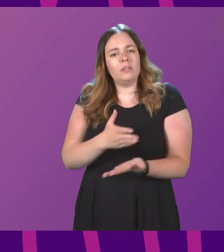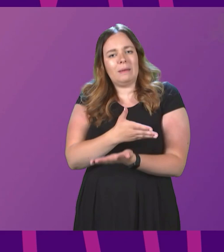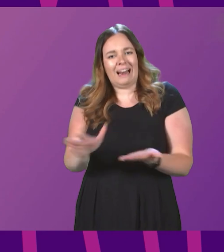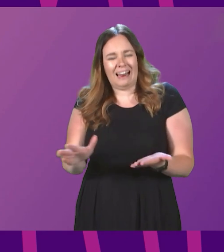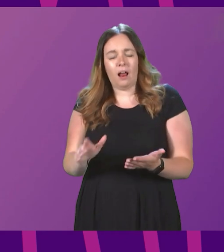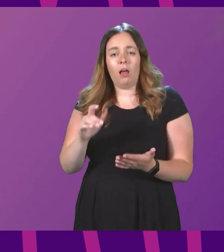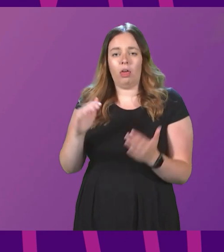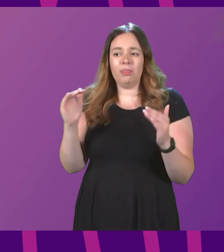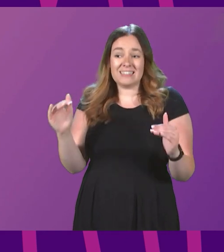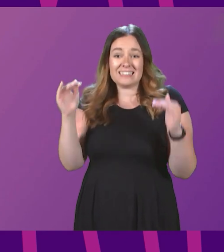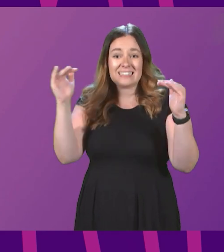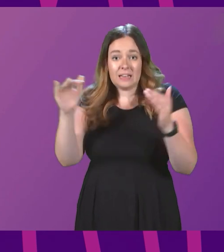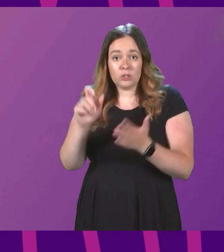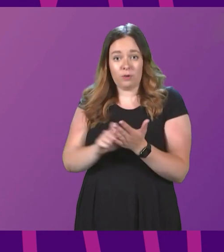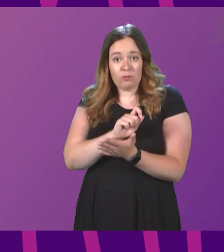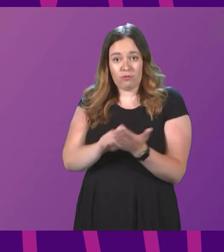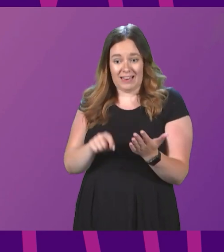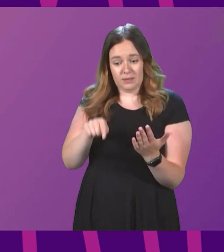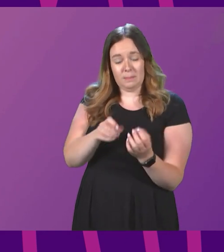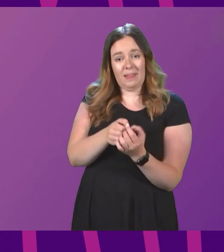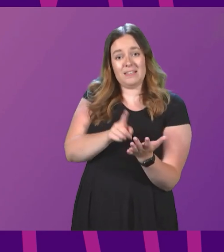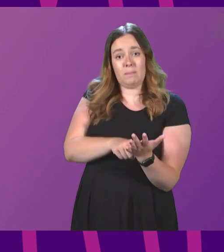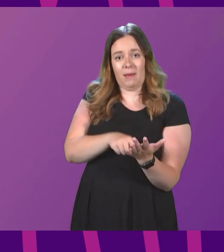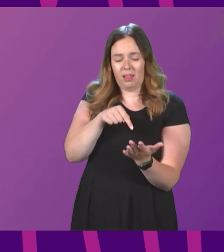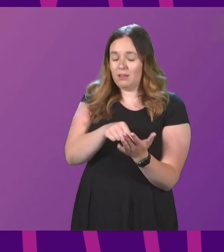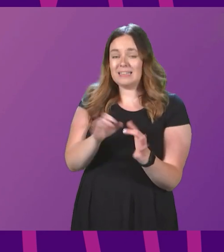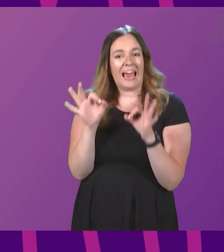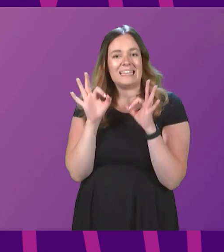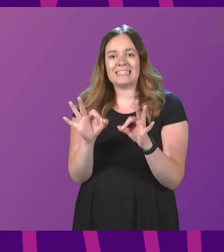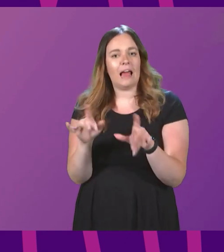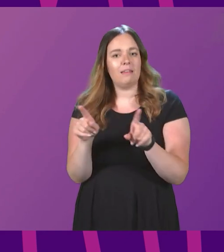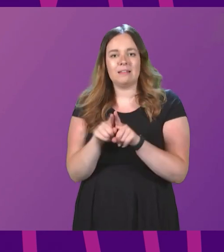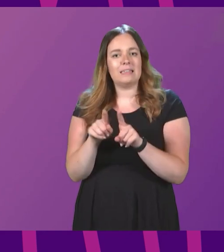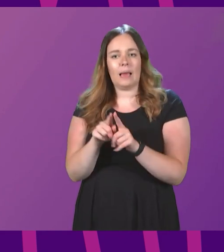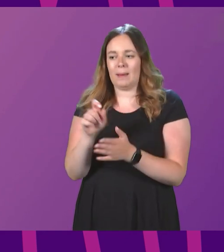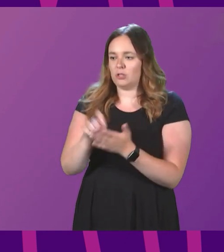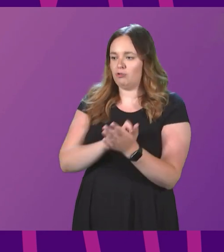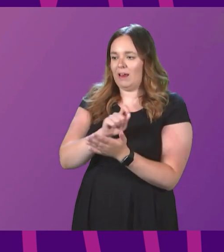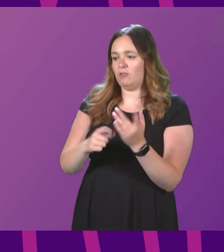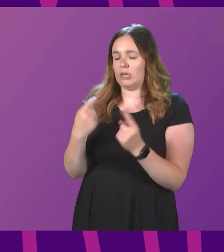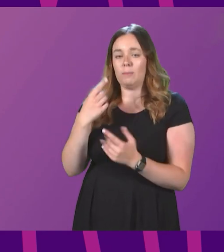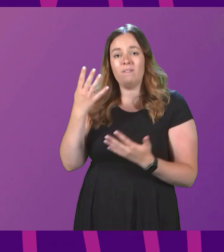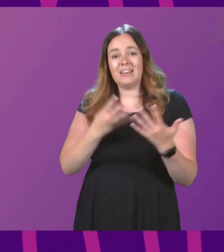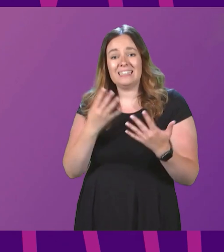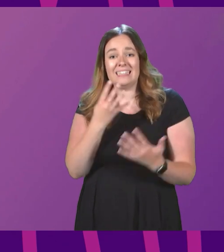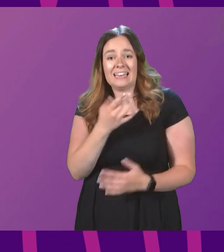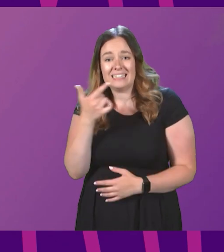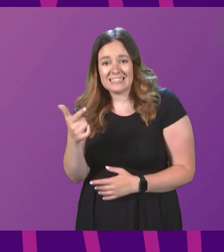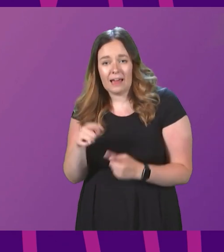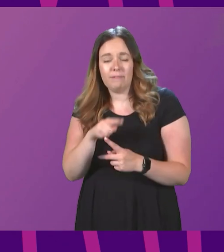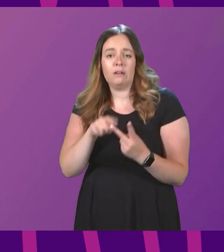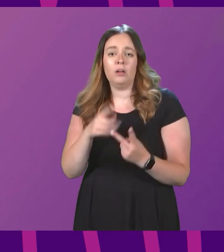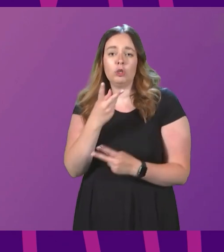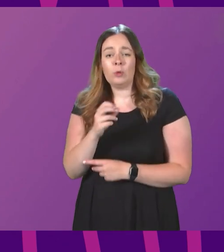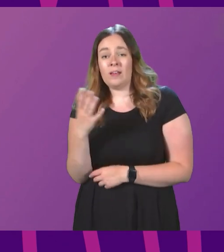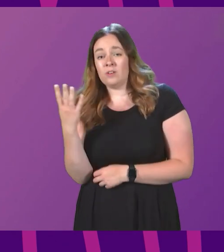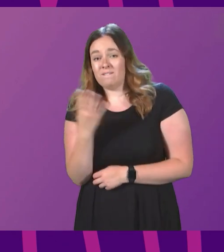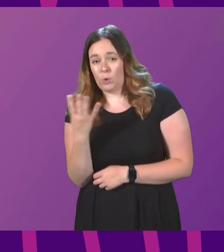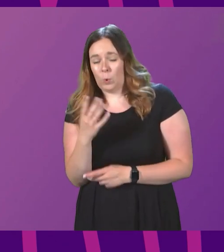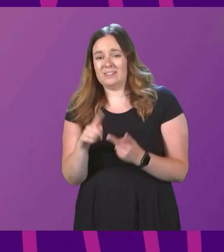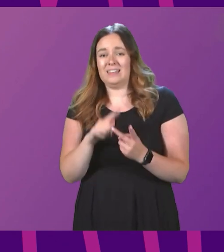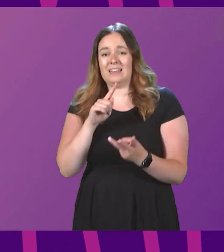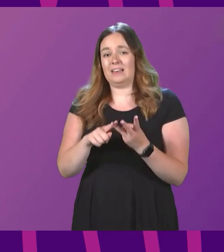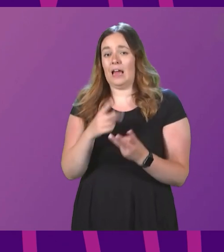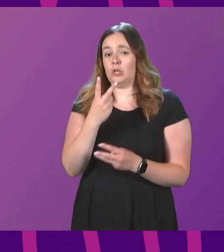of the referendum proposed in this bill is exactly the same as the referendums of 1997, 2014 and